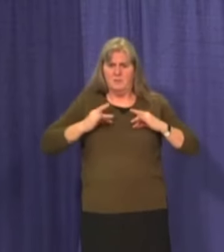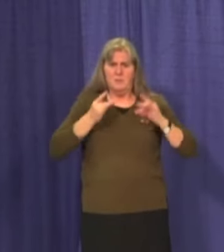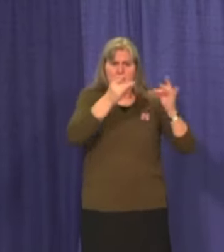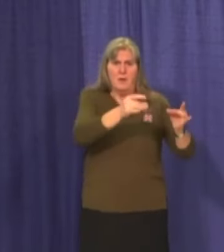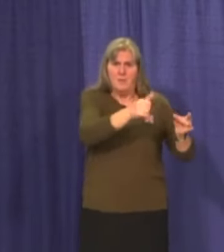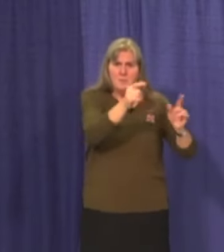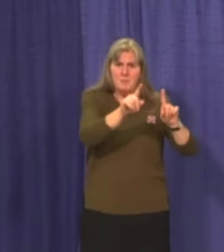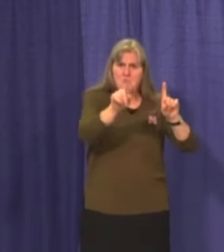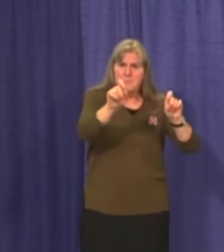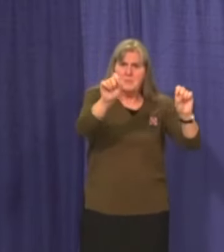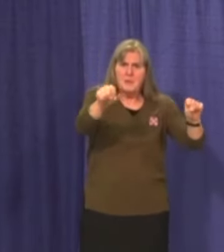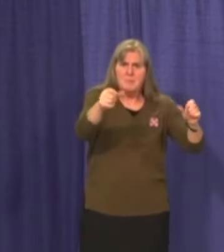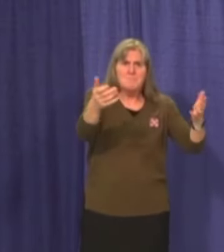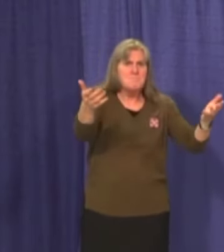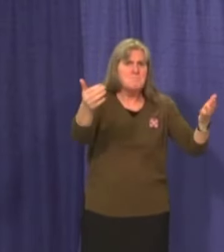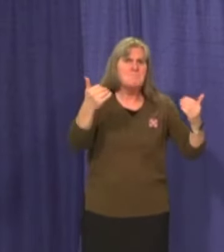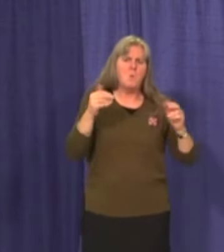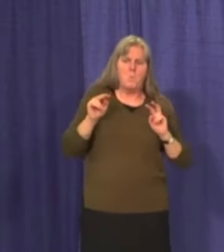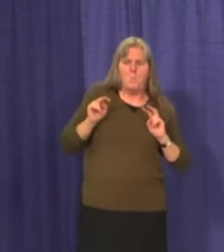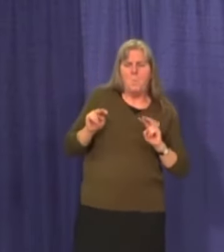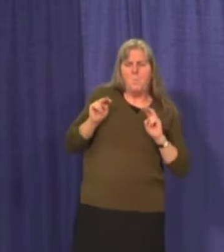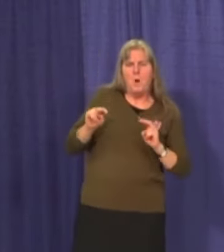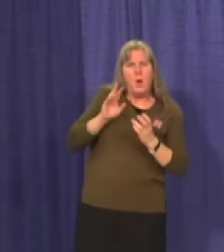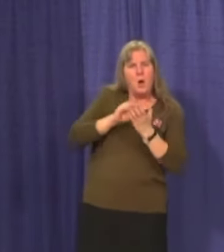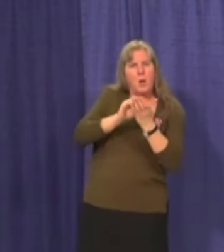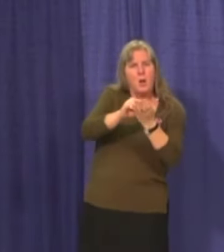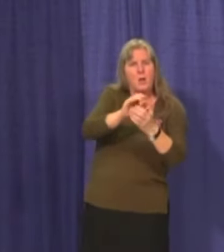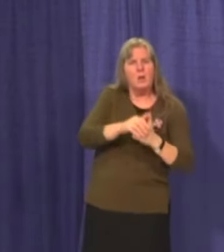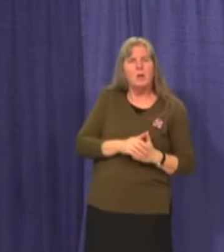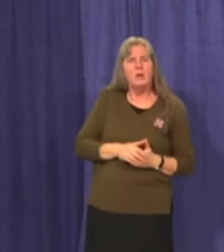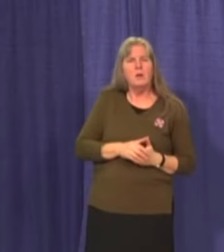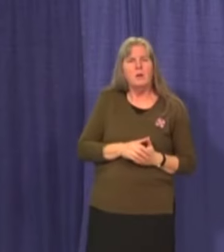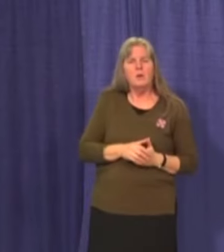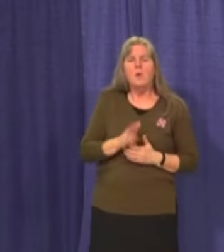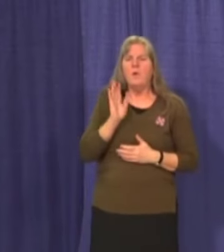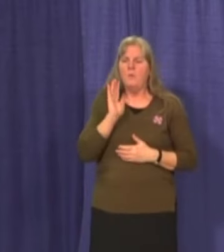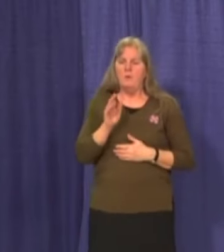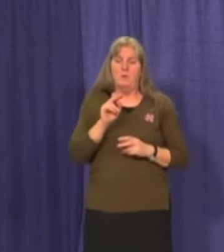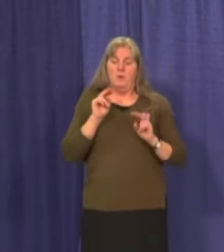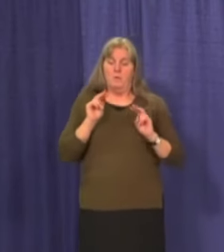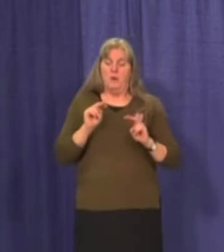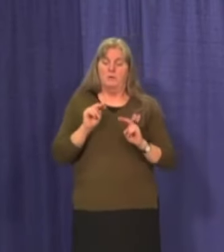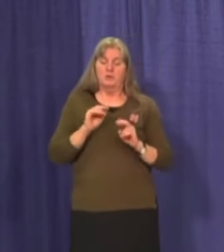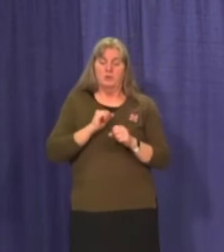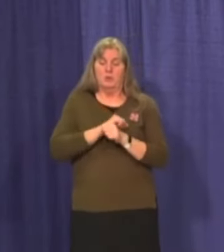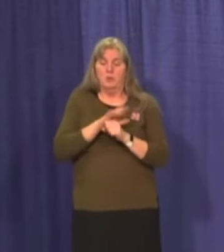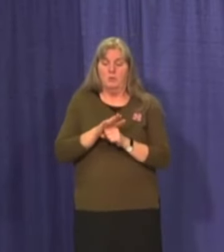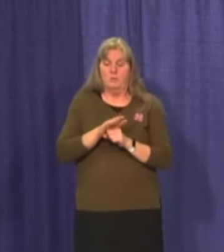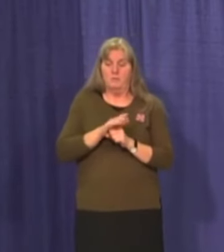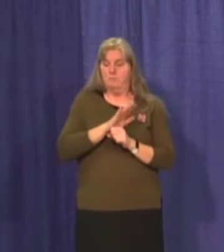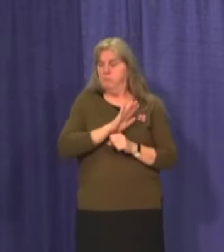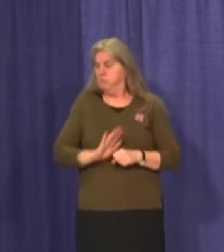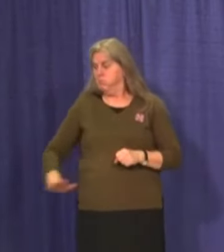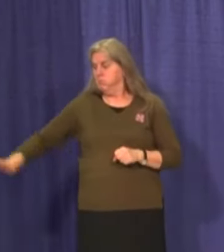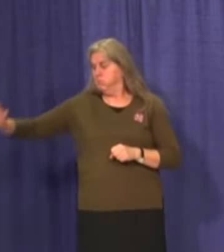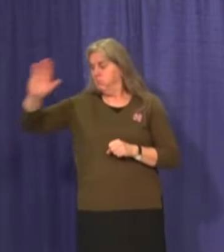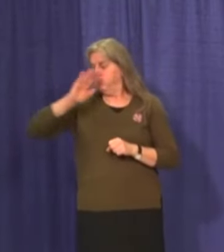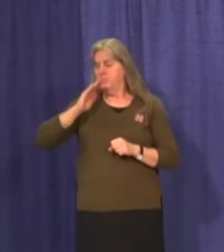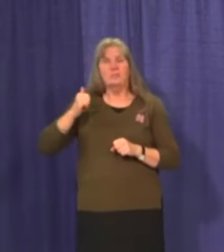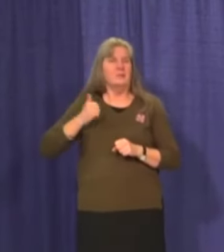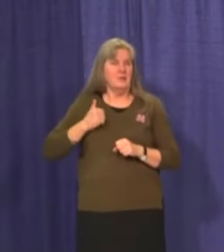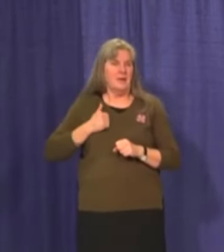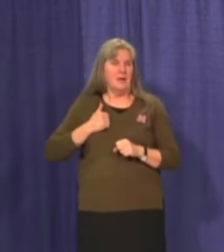Meanwhile, we will continue to watch the progress of the current wave of COVID activity in Canada and continue to